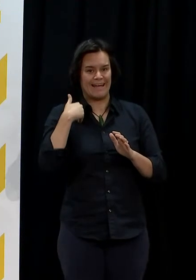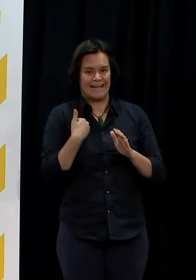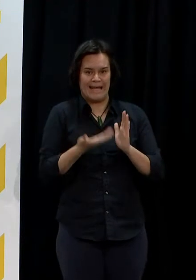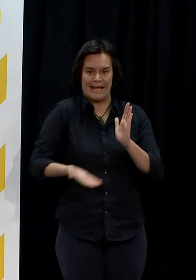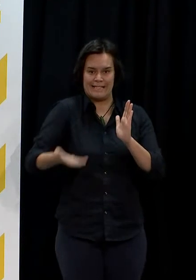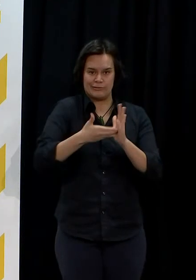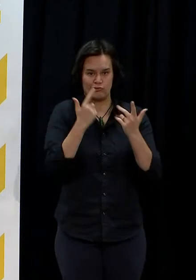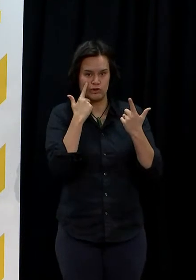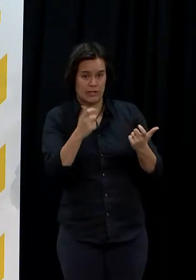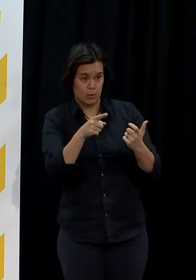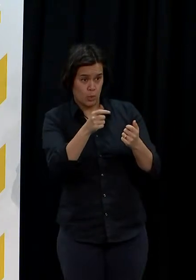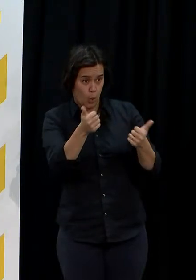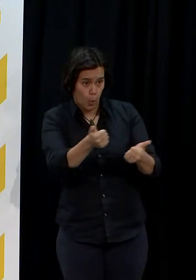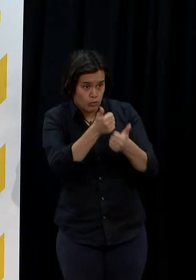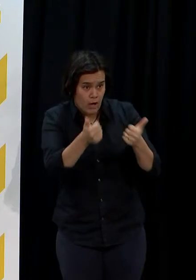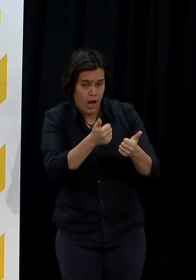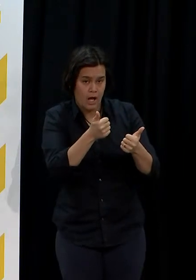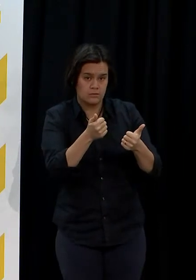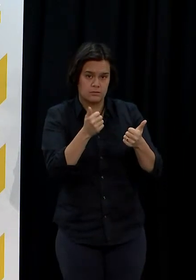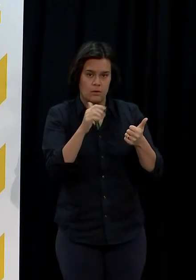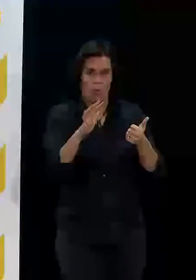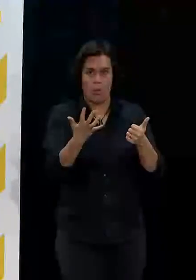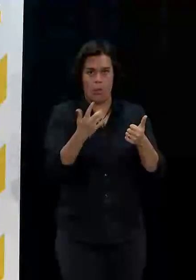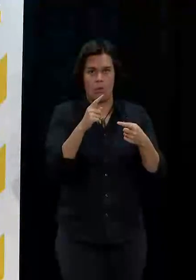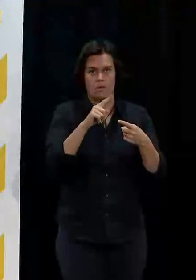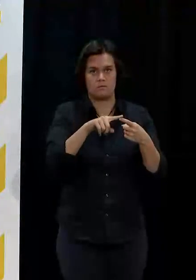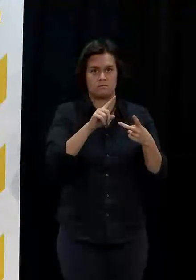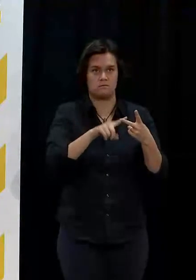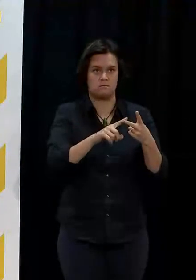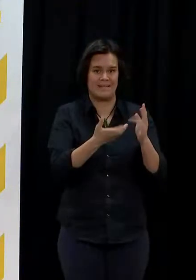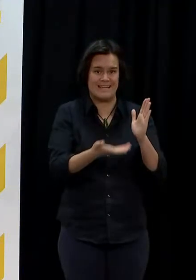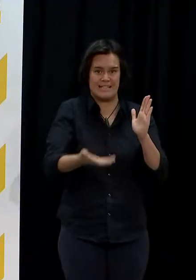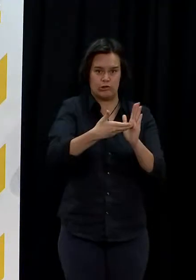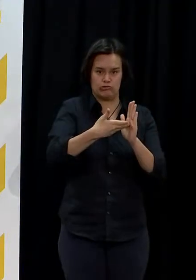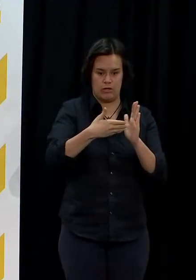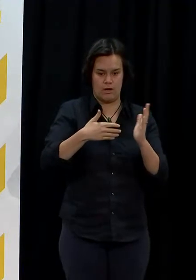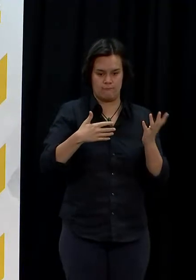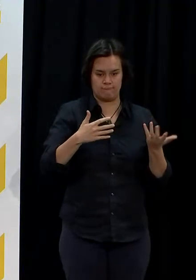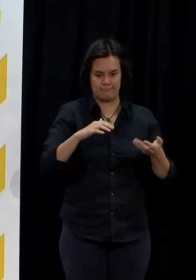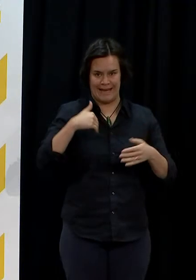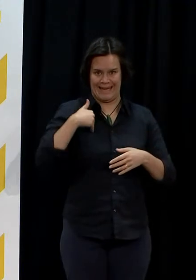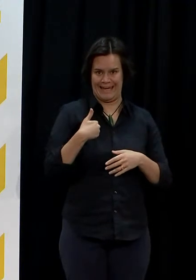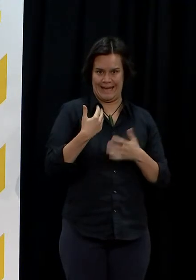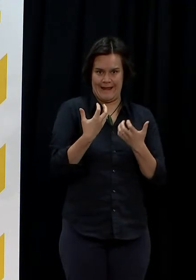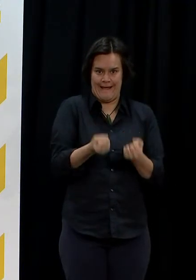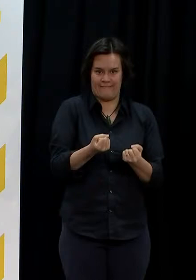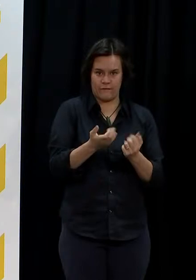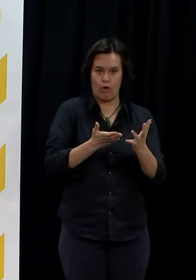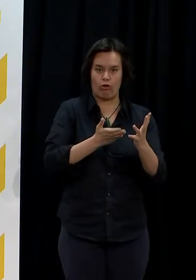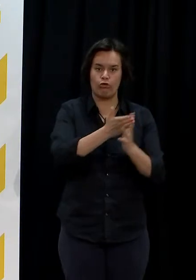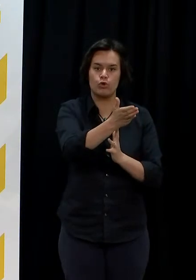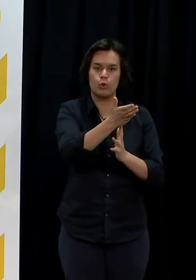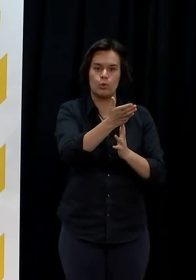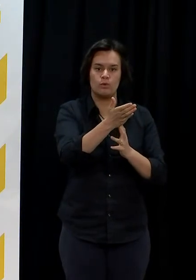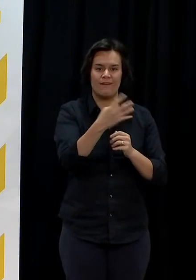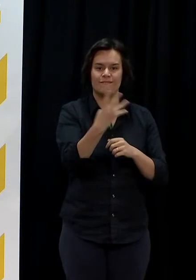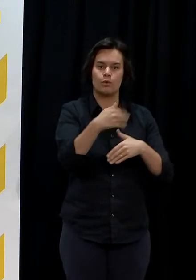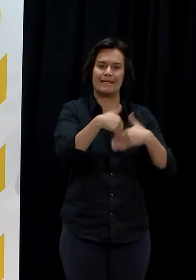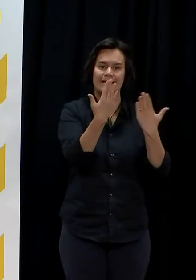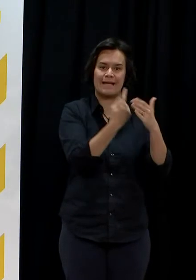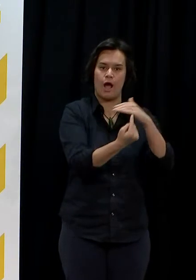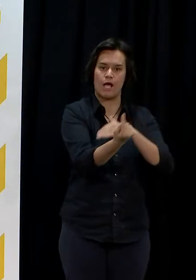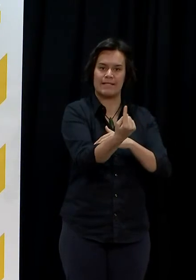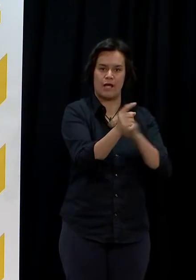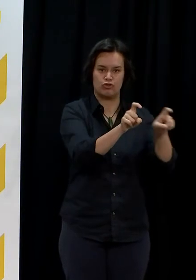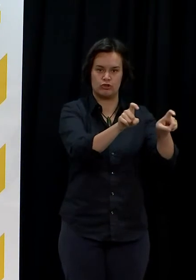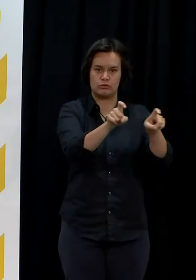those extra for instance meeting those extra needs while people are in isolation when you see that we need to then come